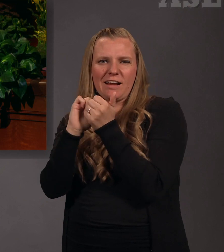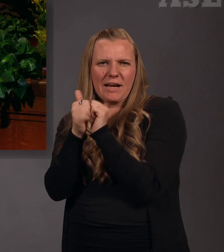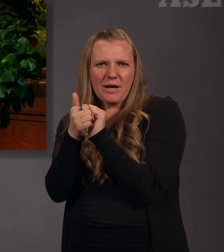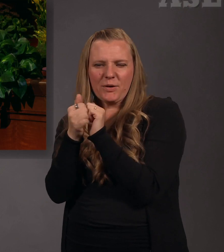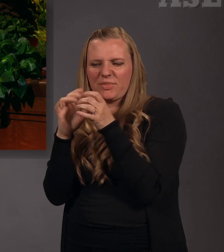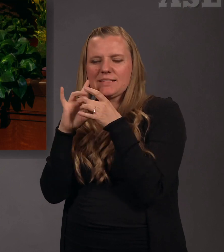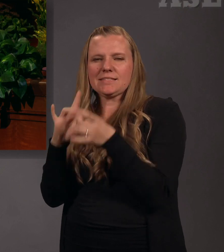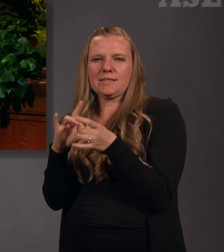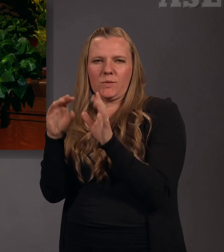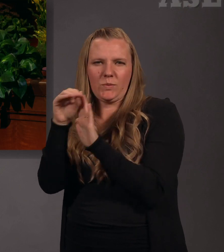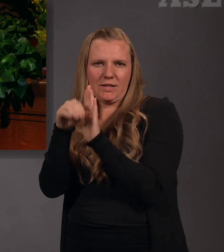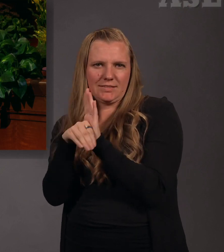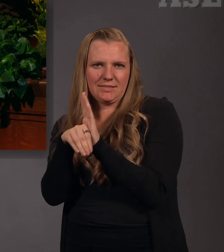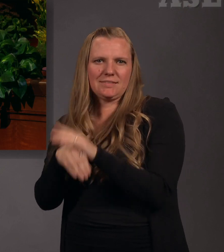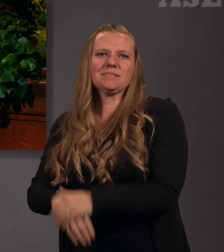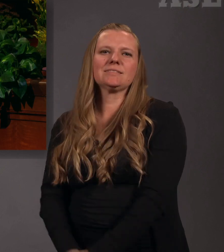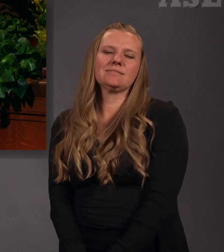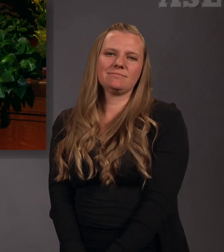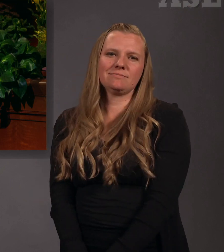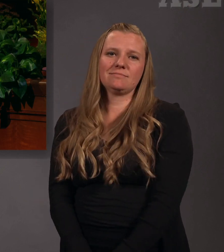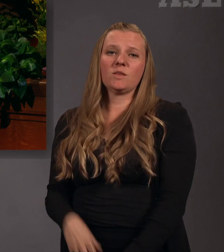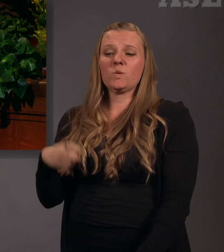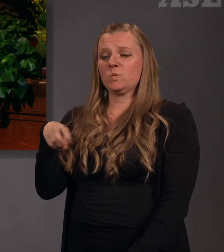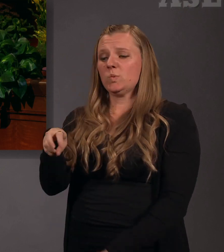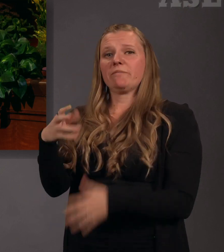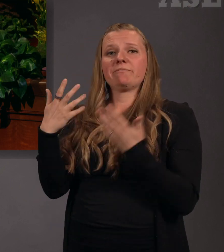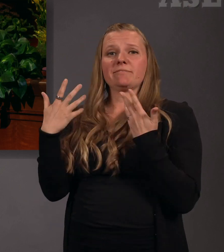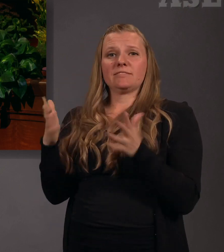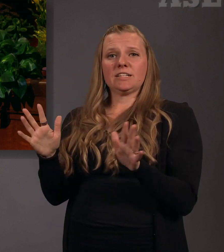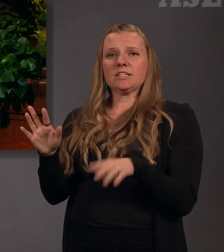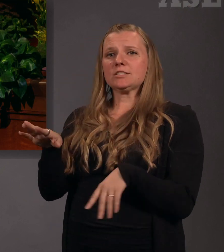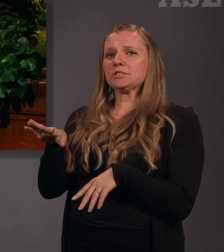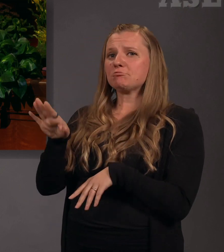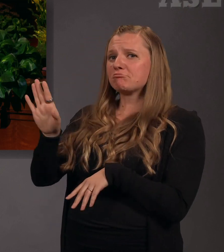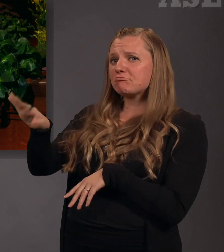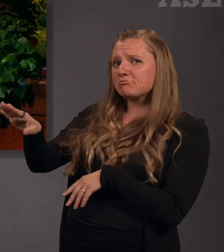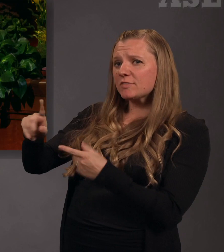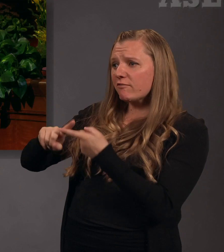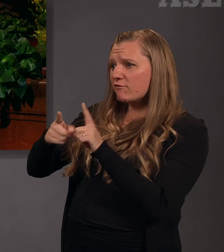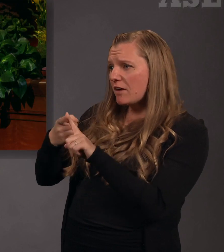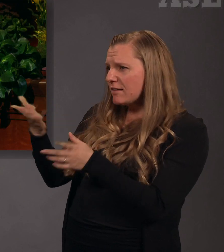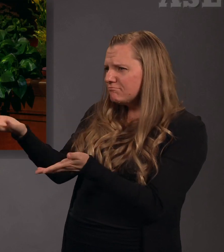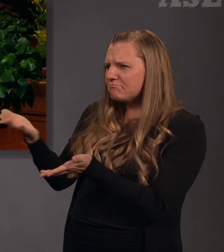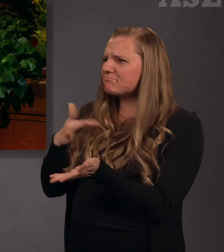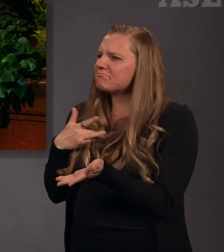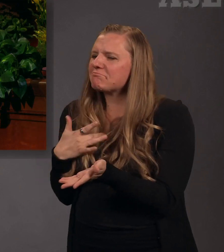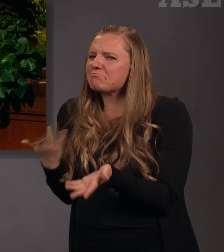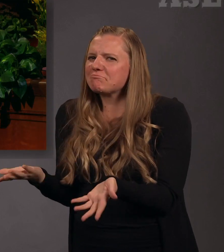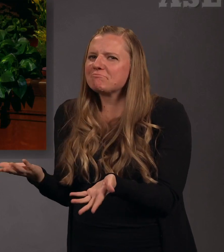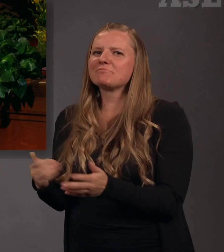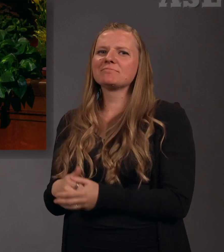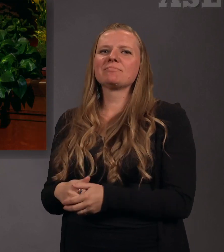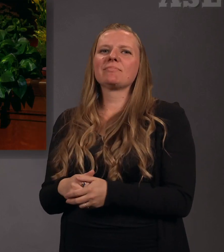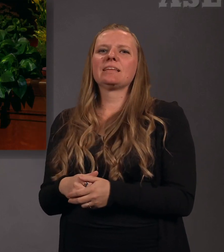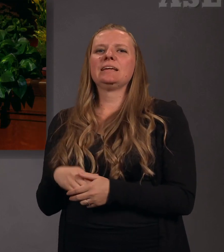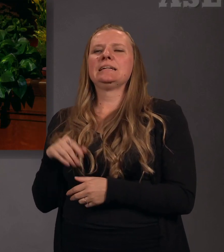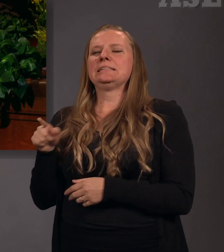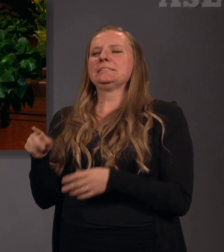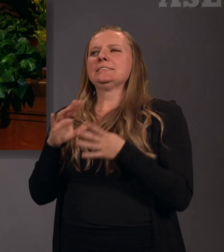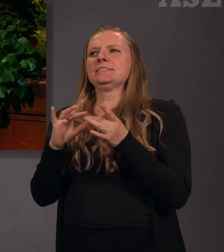ordinance. At the conclusion of the tour, I invited our friend to share his feelings. In reference to the